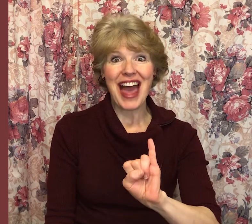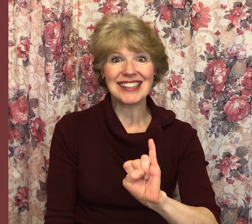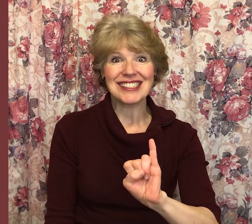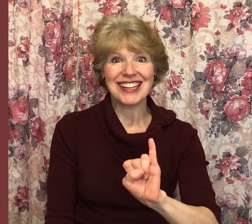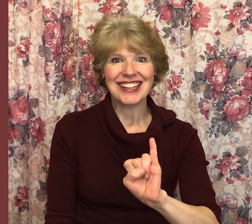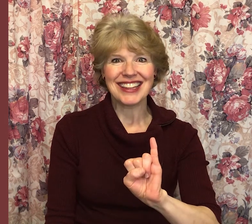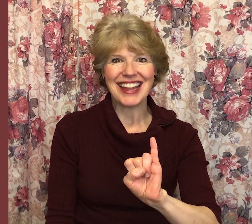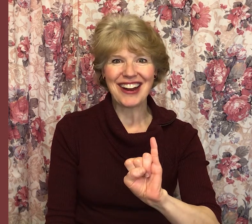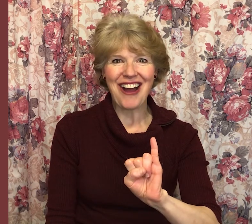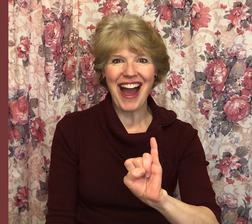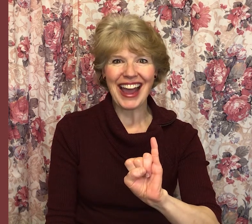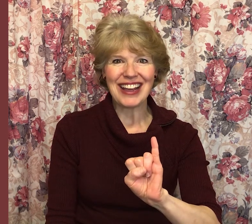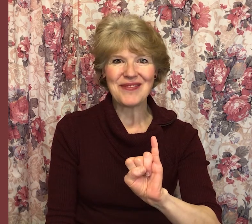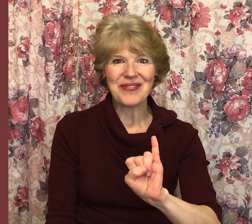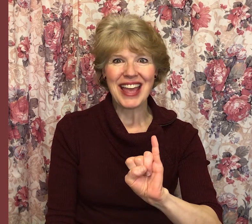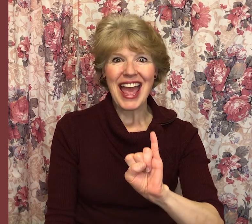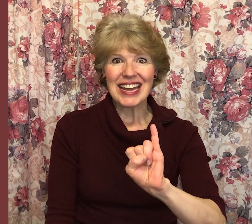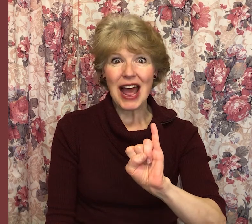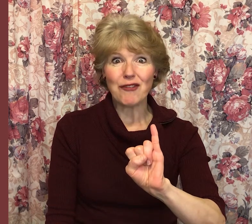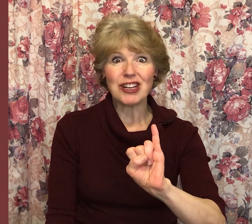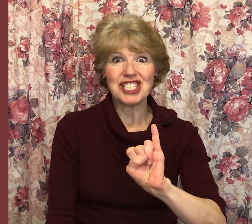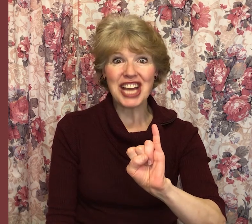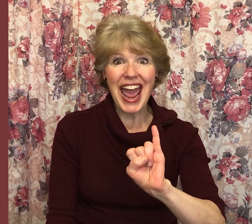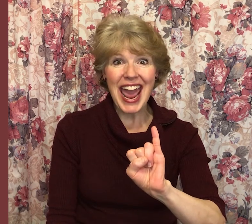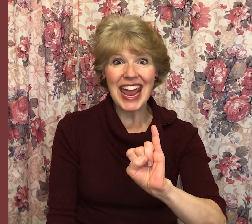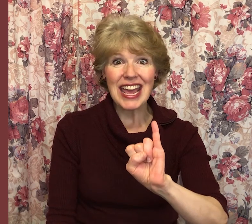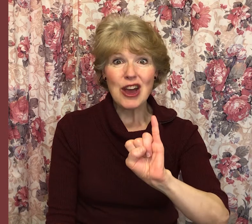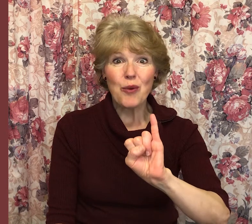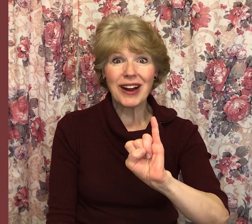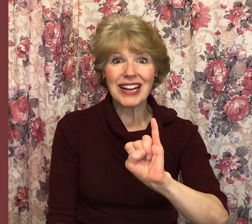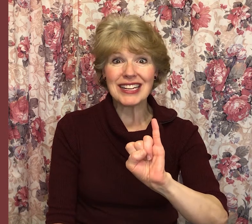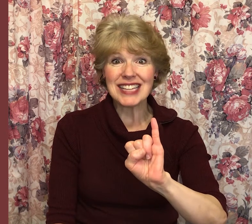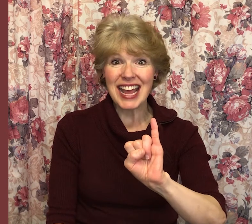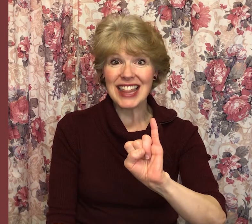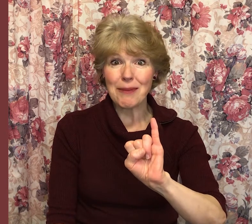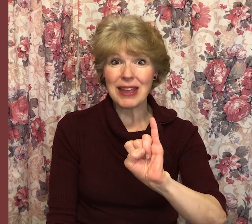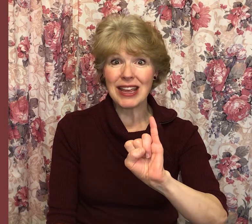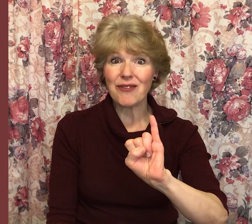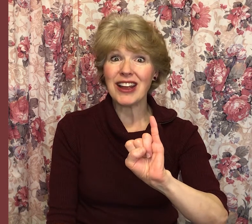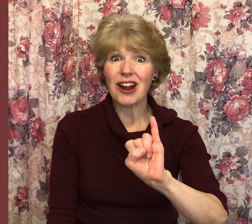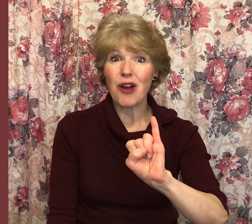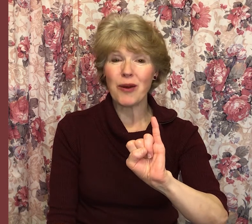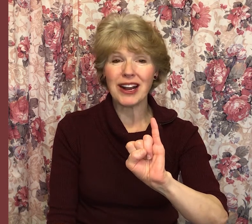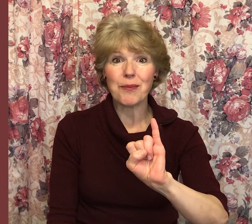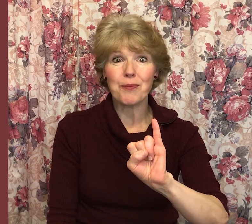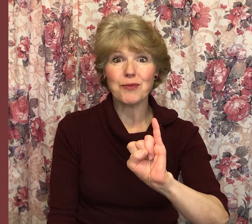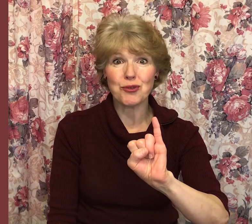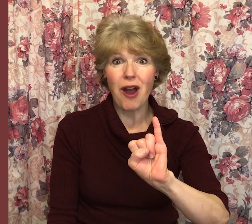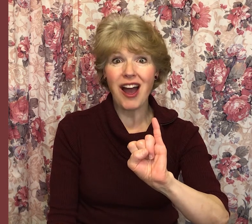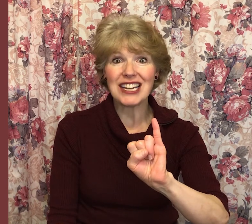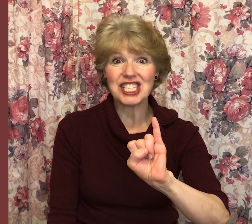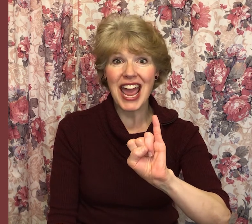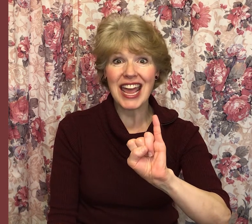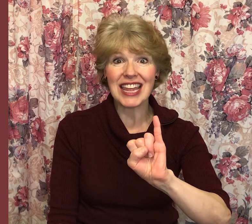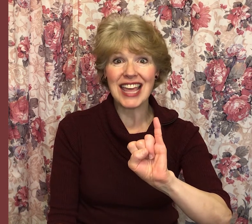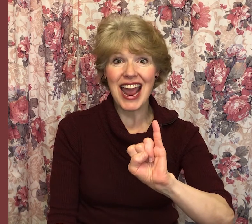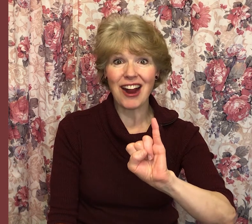That's the letter I. Now for J, we're going to take that pinky finger and we're going to draw a J in the air